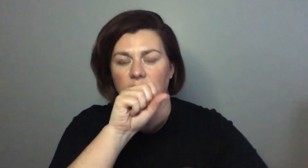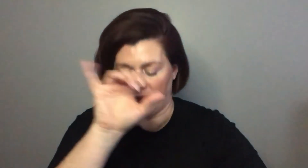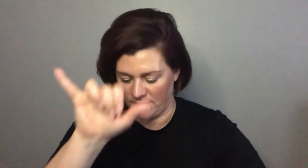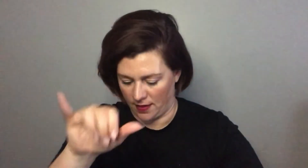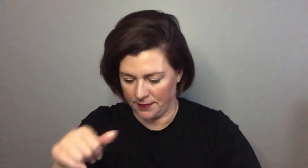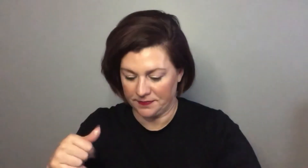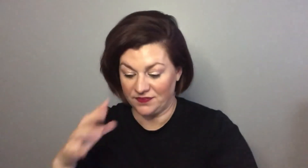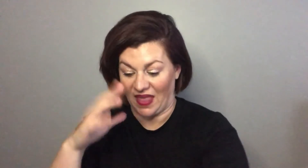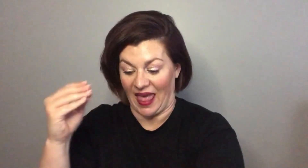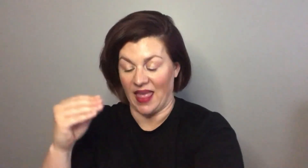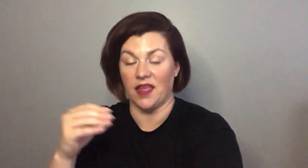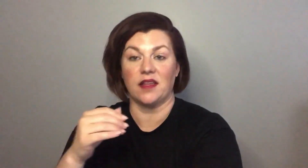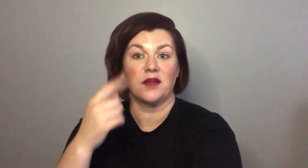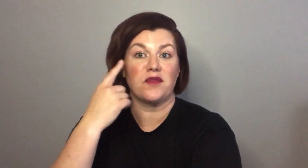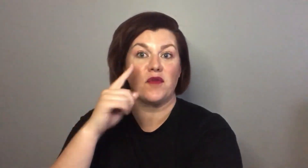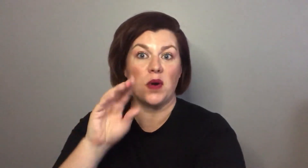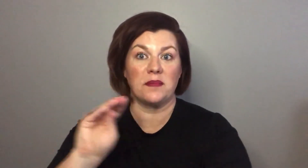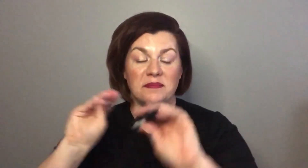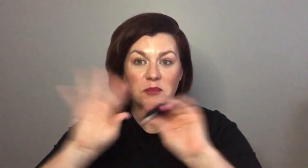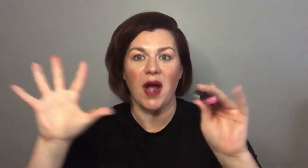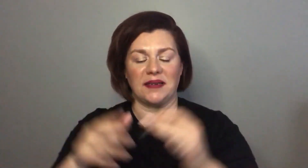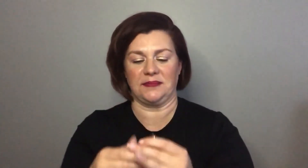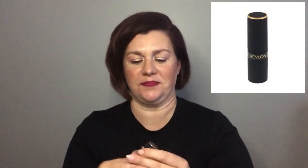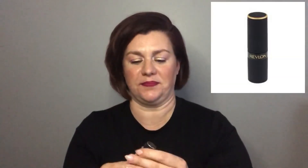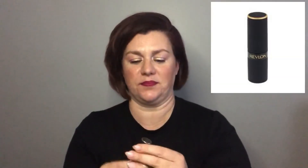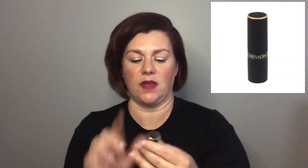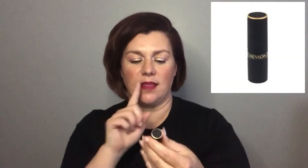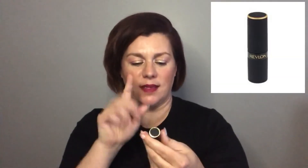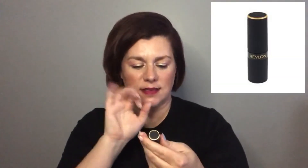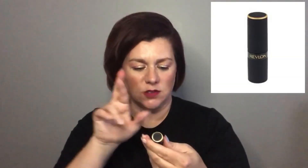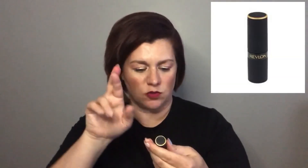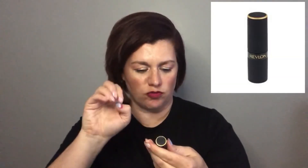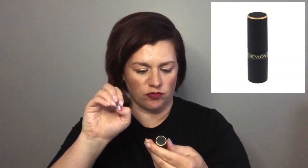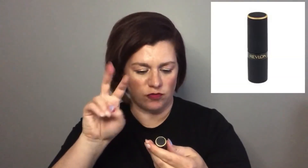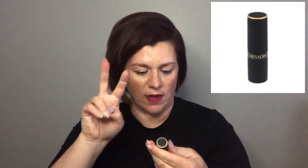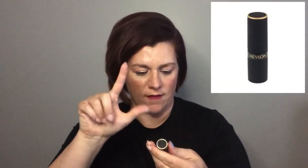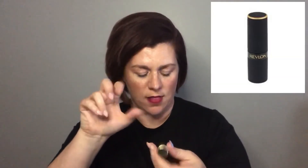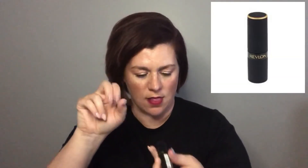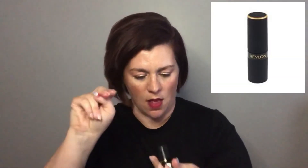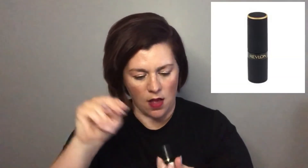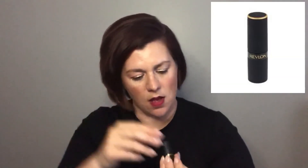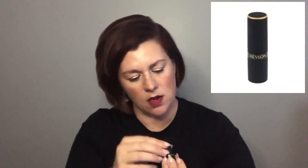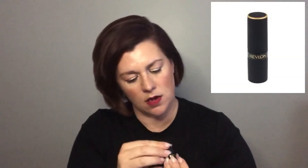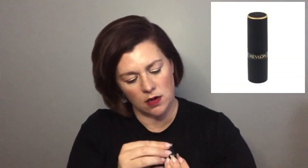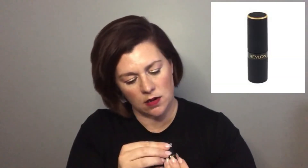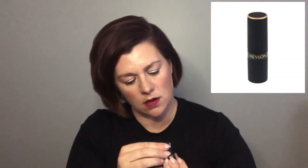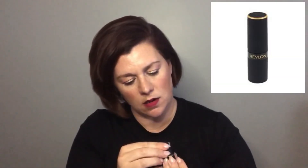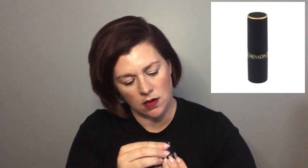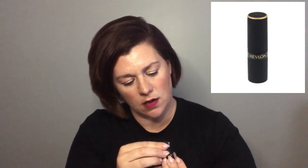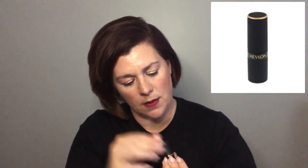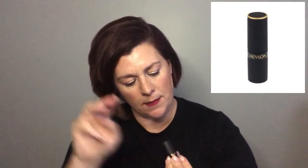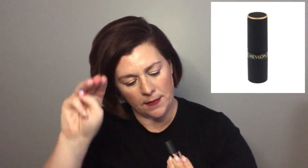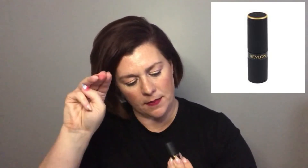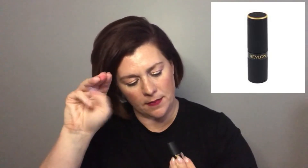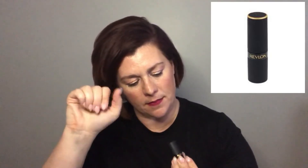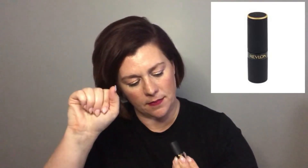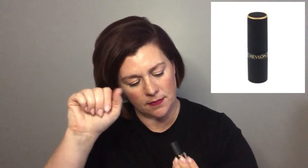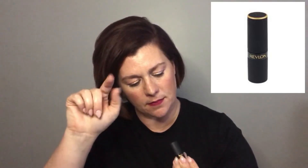I love that and for a pop of color this is from Revlon this